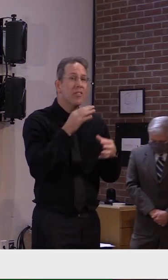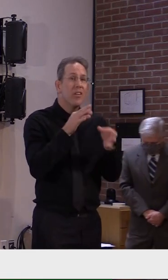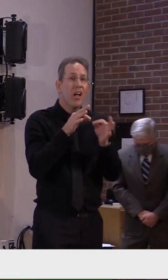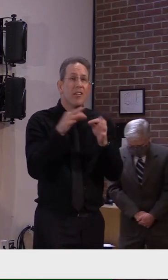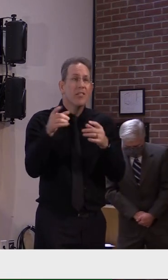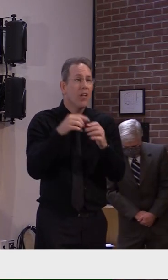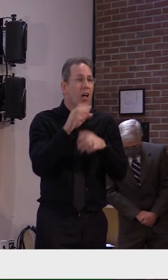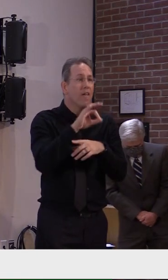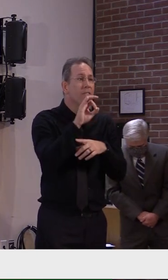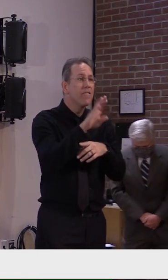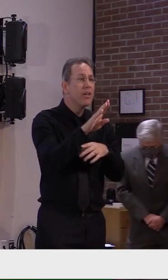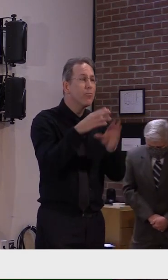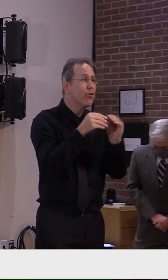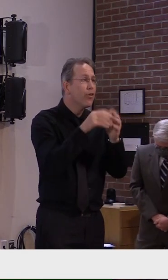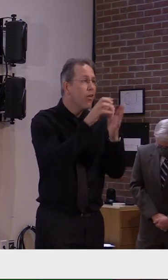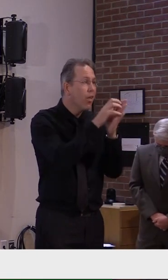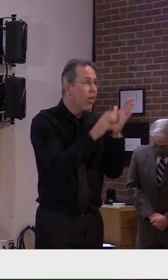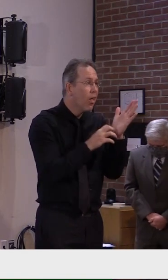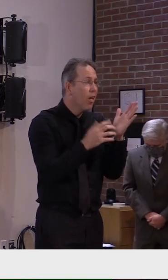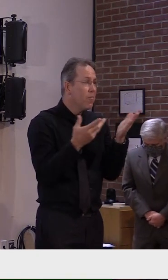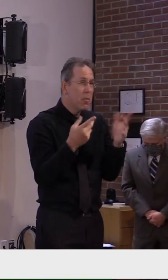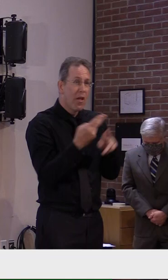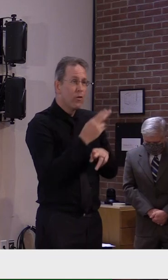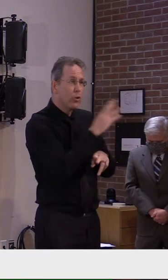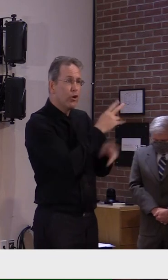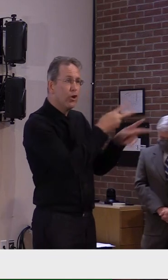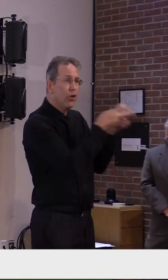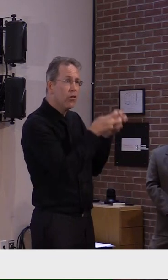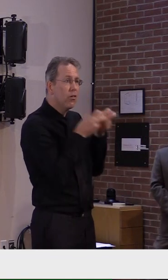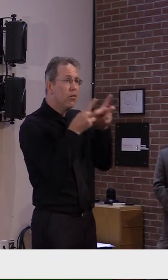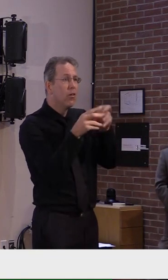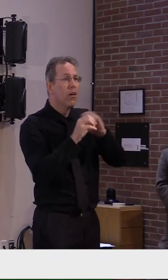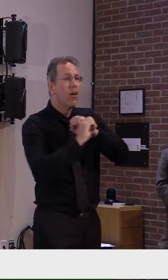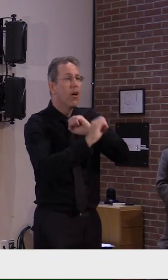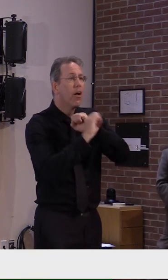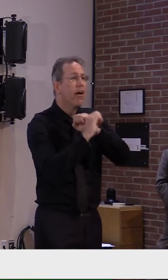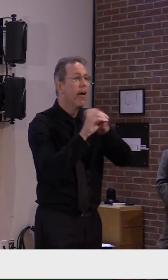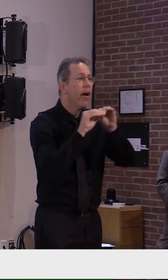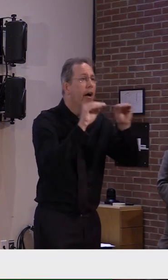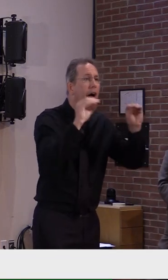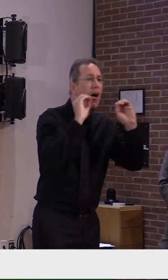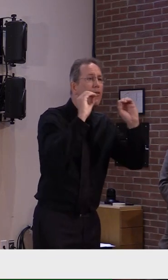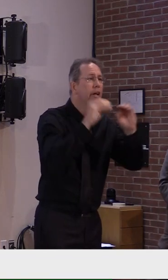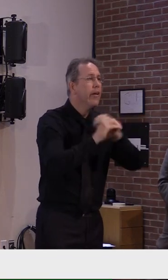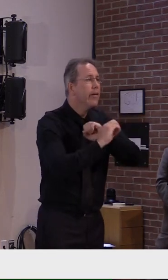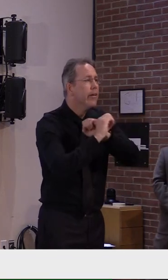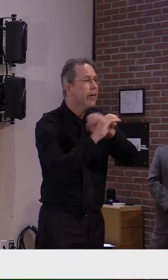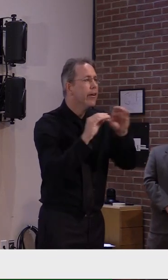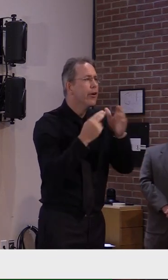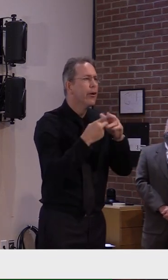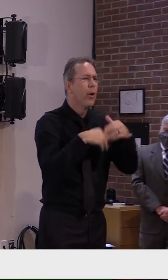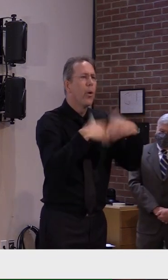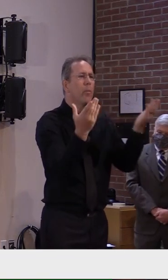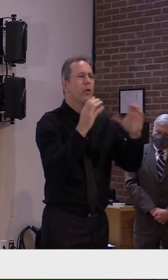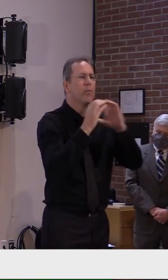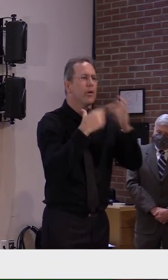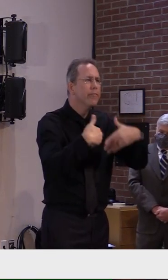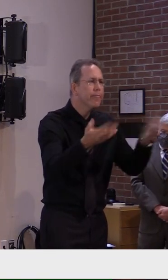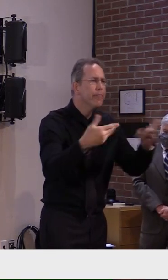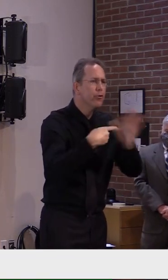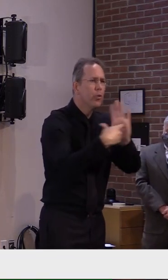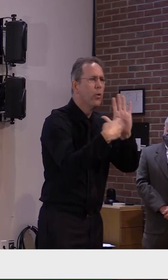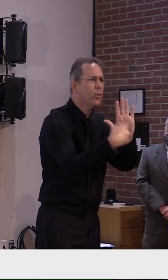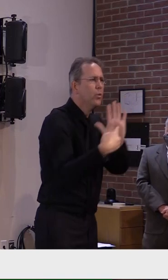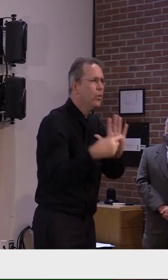have a shift in how we're talking to people about this? Yeah, I think it's going to take, uh, you know, all of us on all fronts.